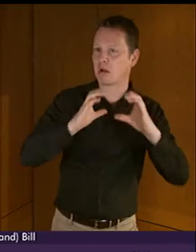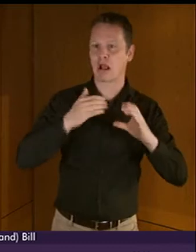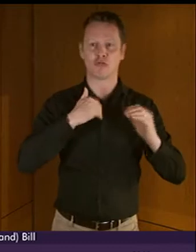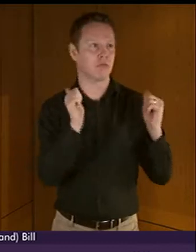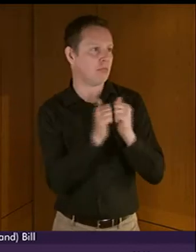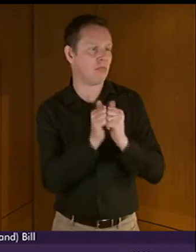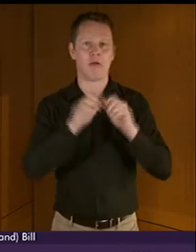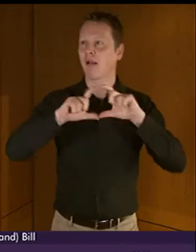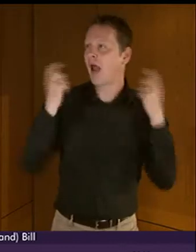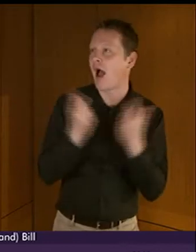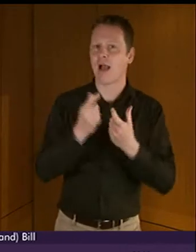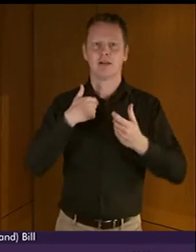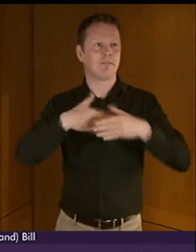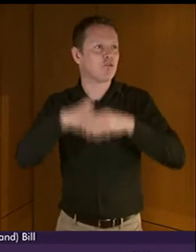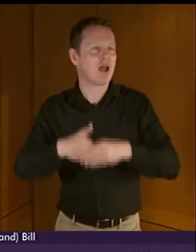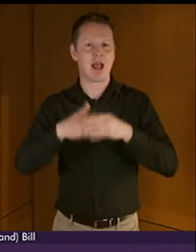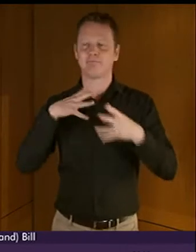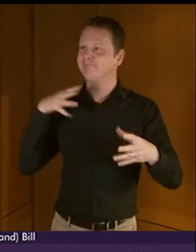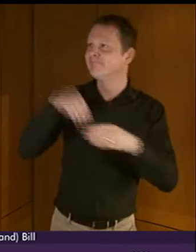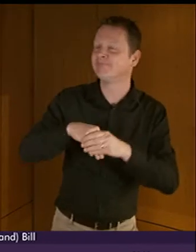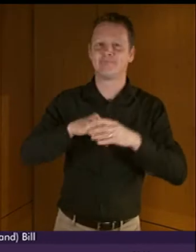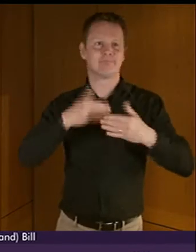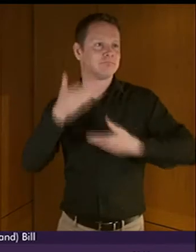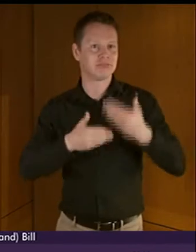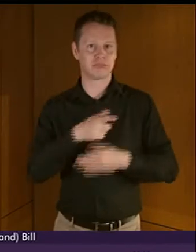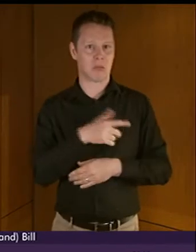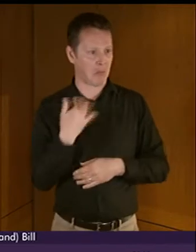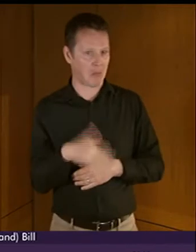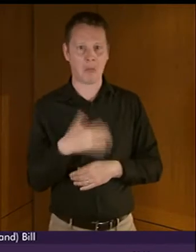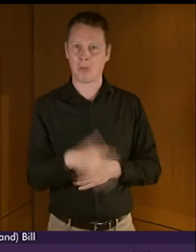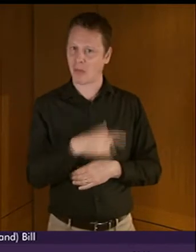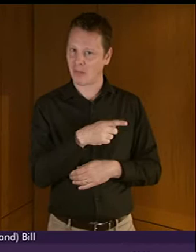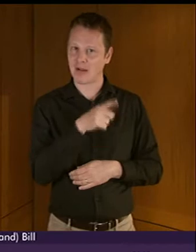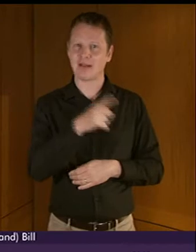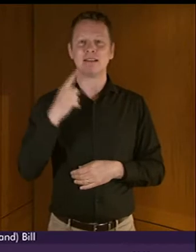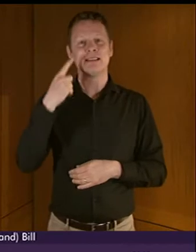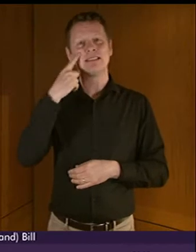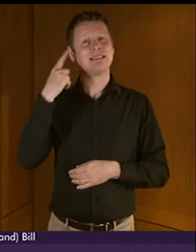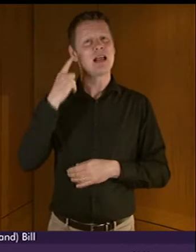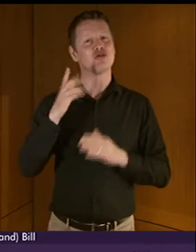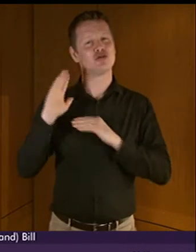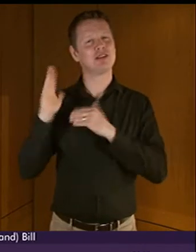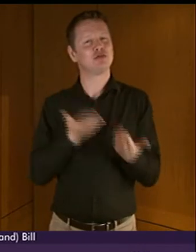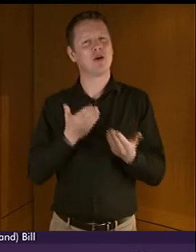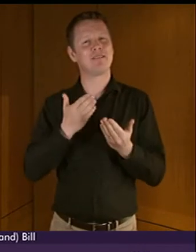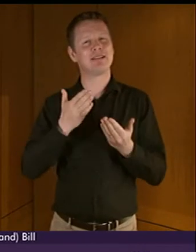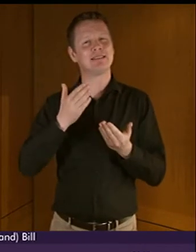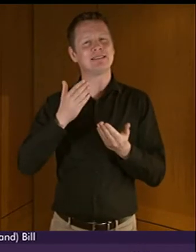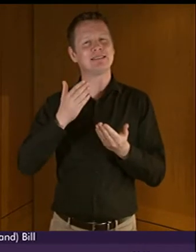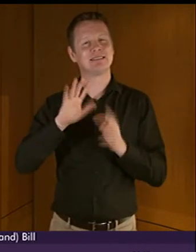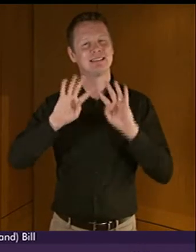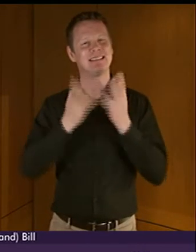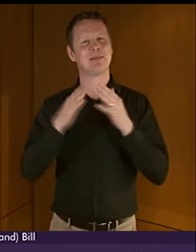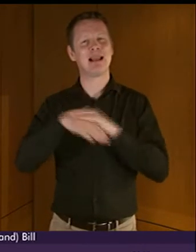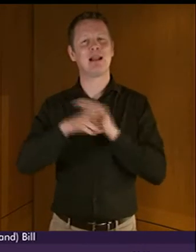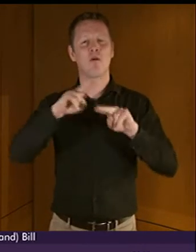which helped them to feel included and involved. We also met members of the sensory services team based in the Forth Valley Sensory Centre and discussed